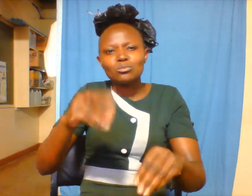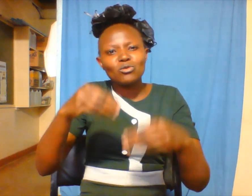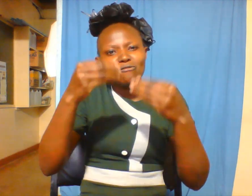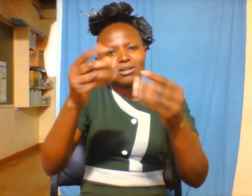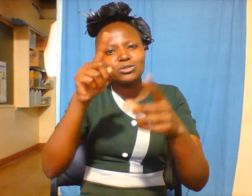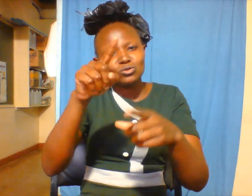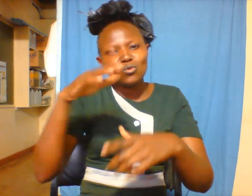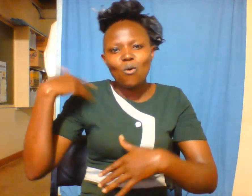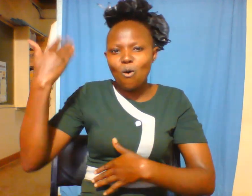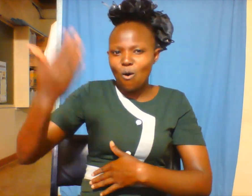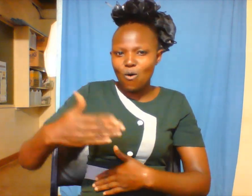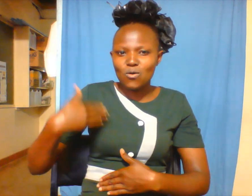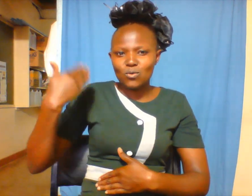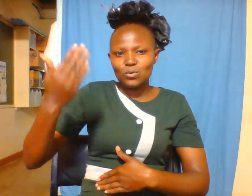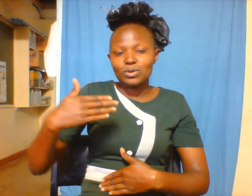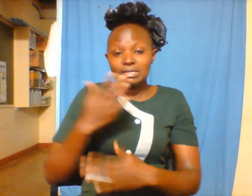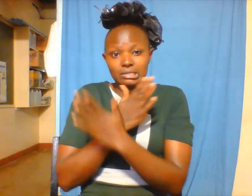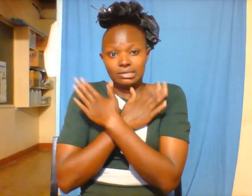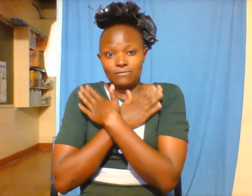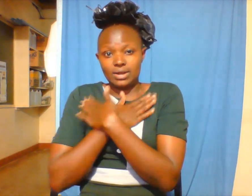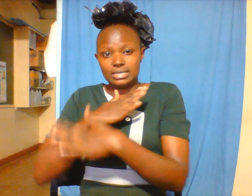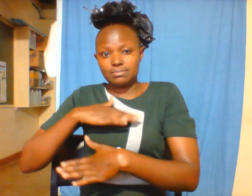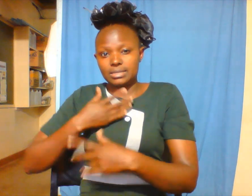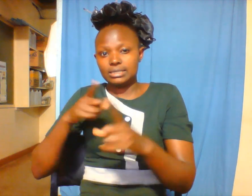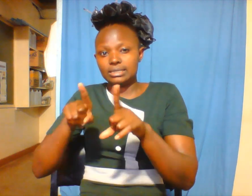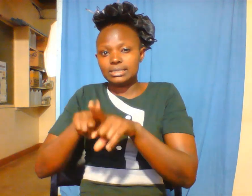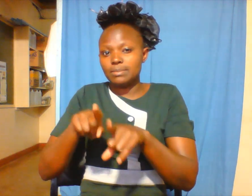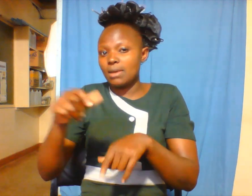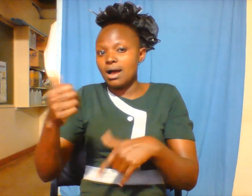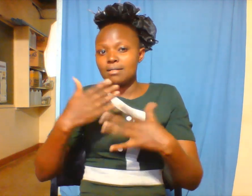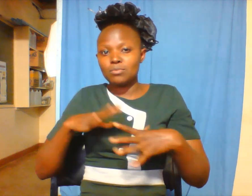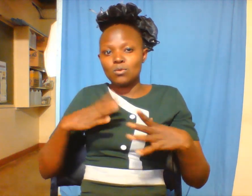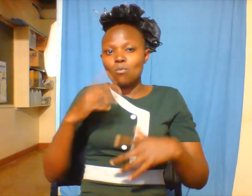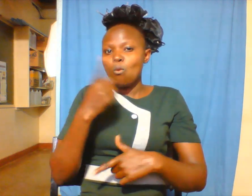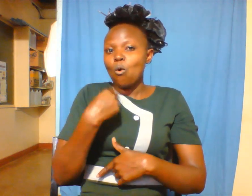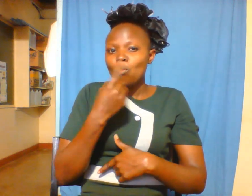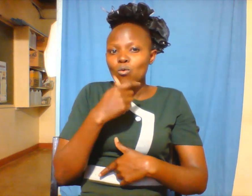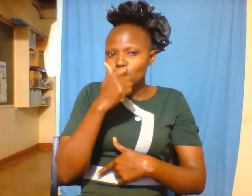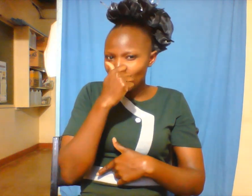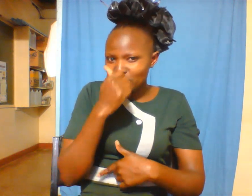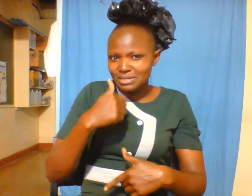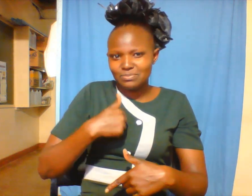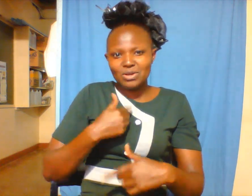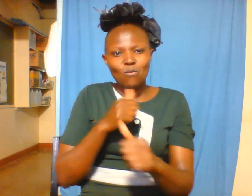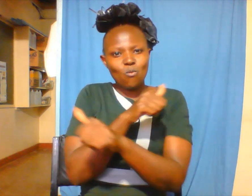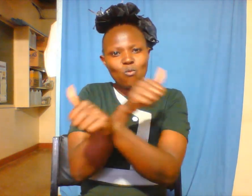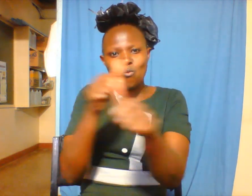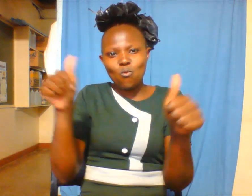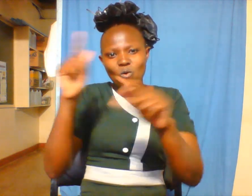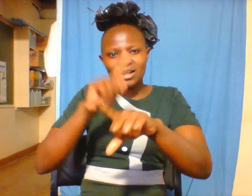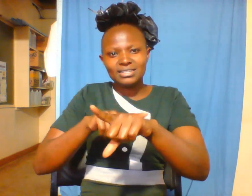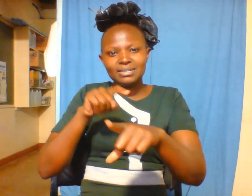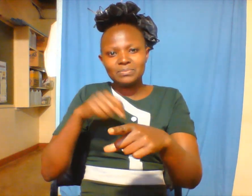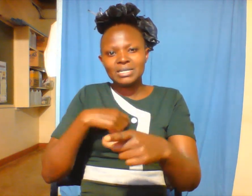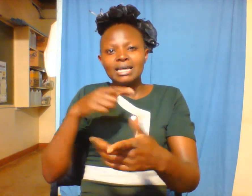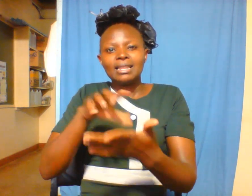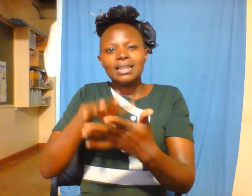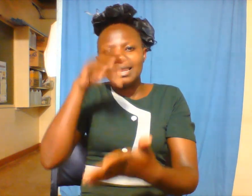For my friends and anybody else who wished me well in my studies, I pray that